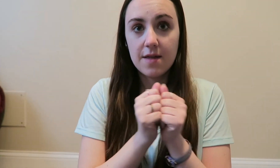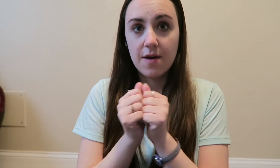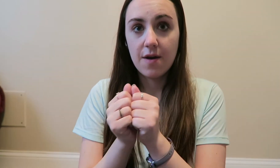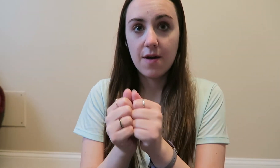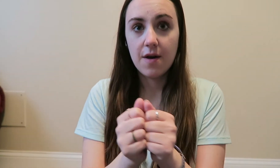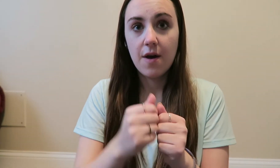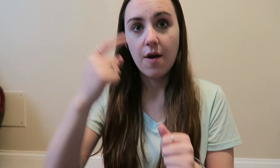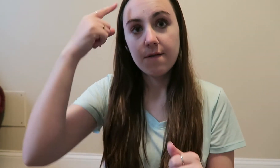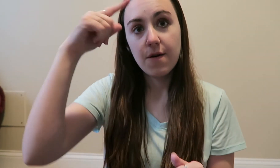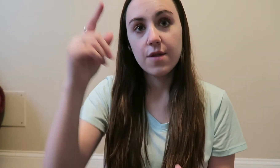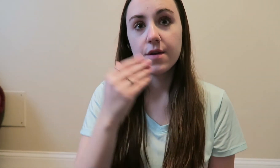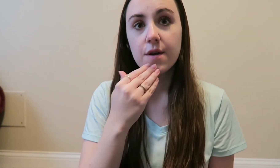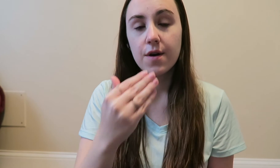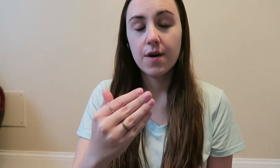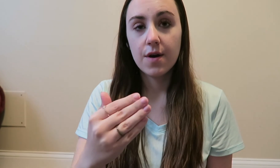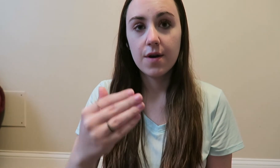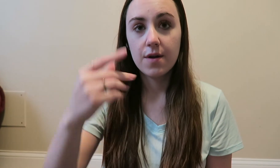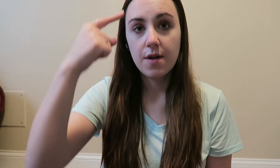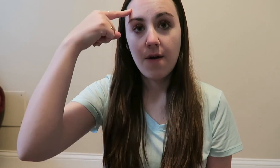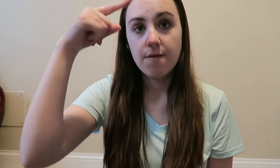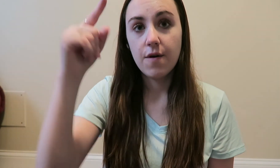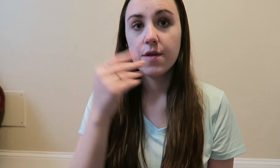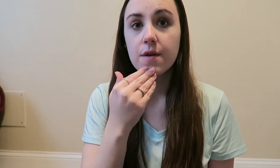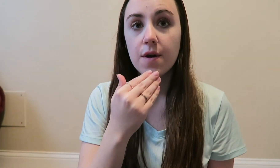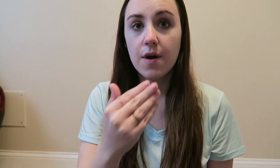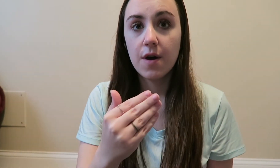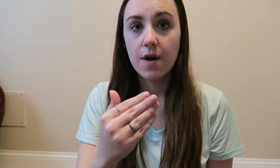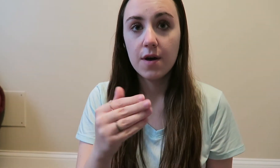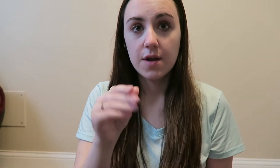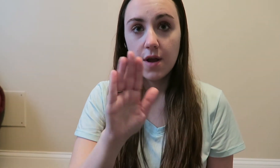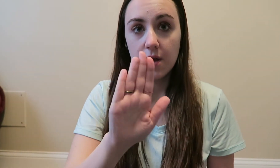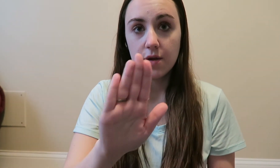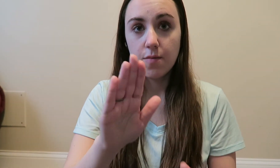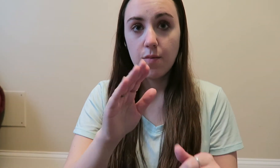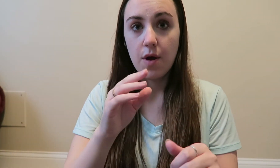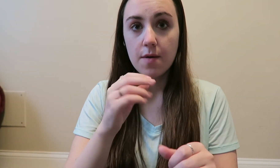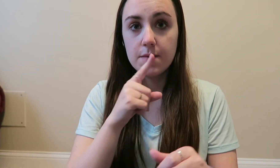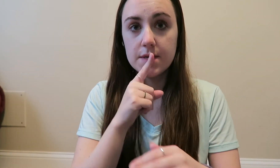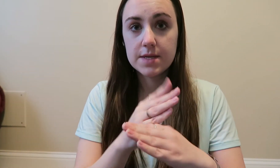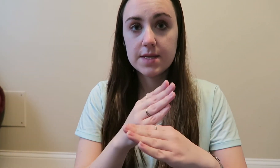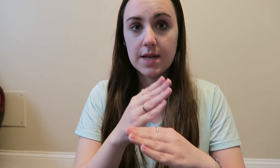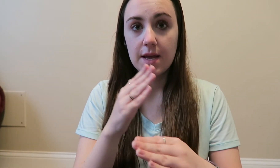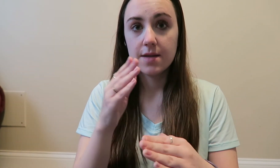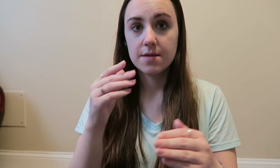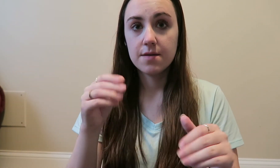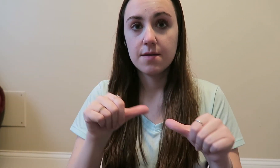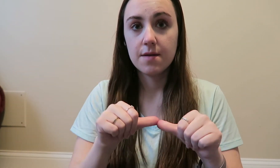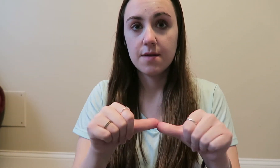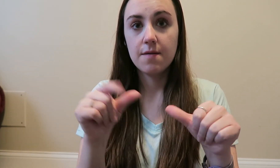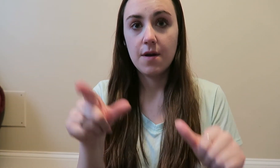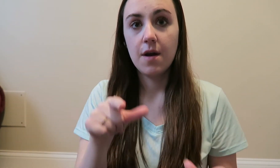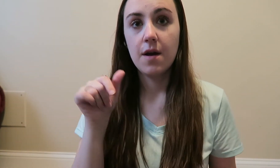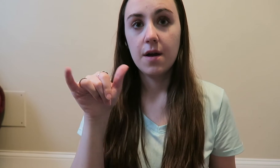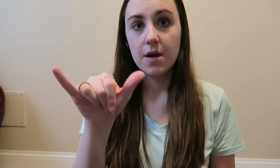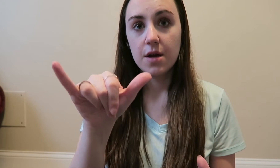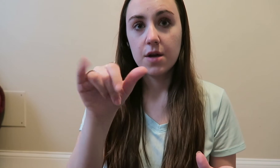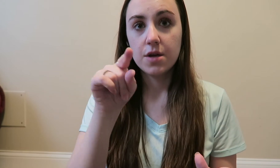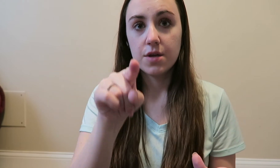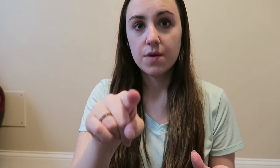For the good, for the good, you promised death forever You